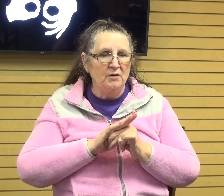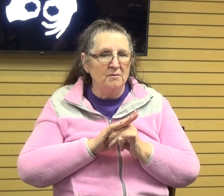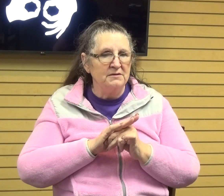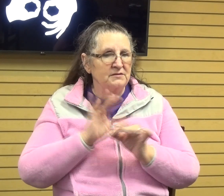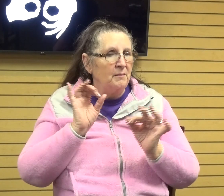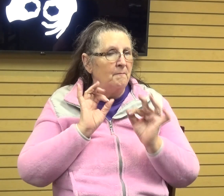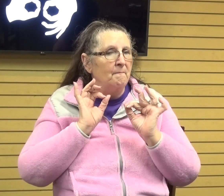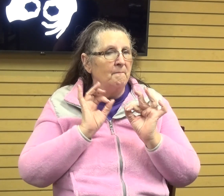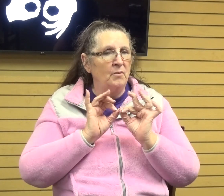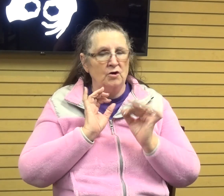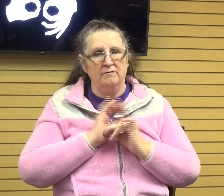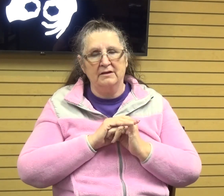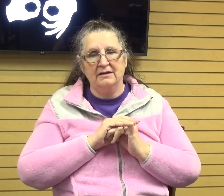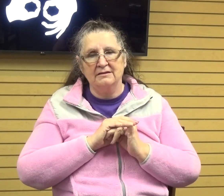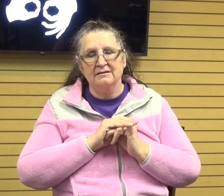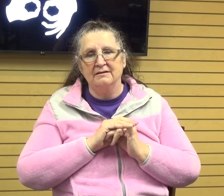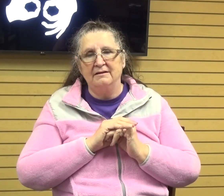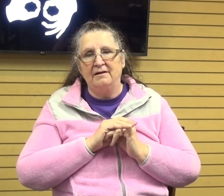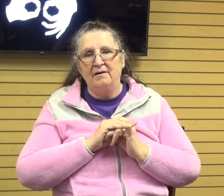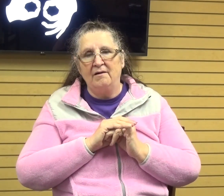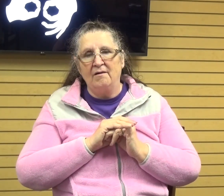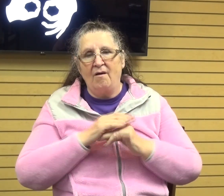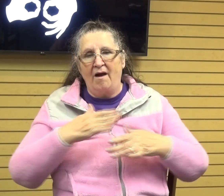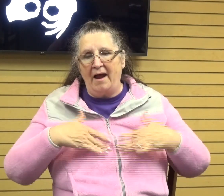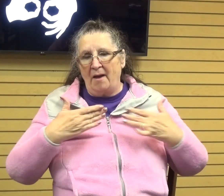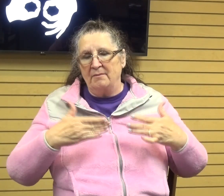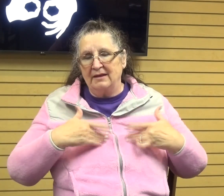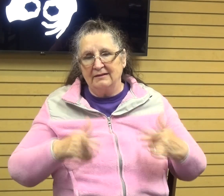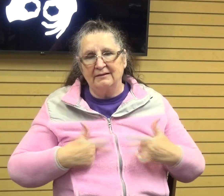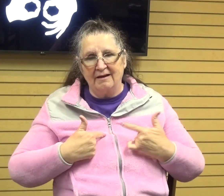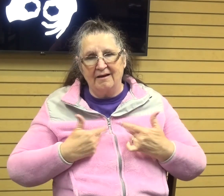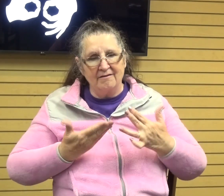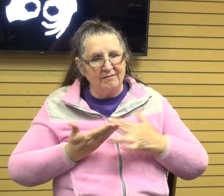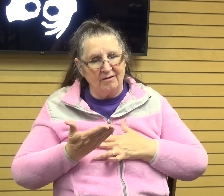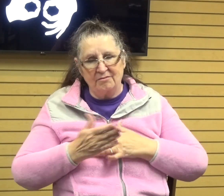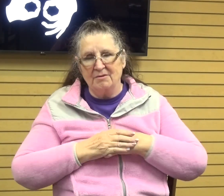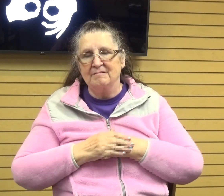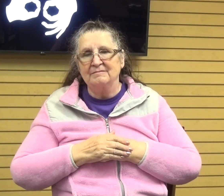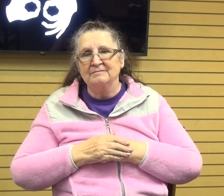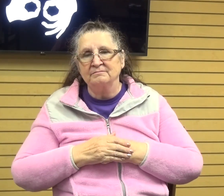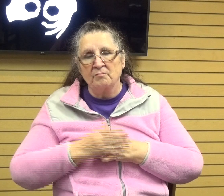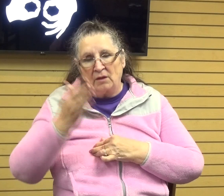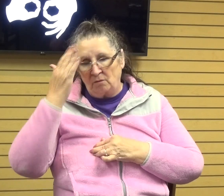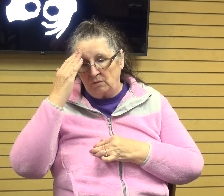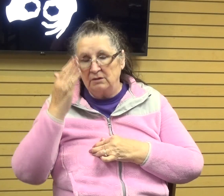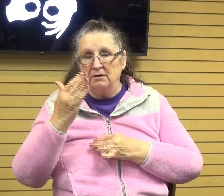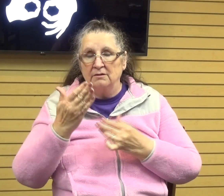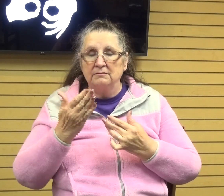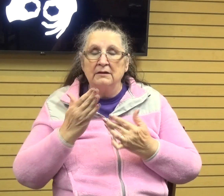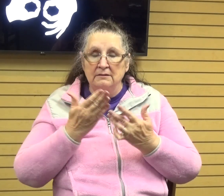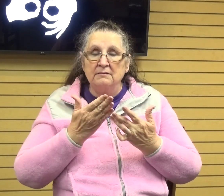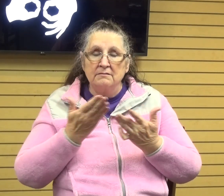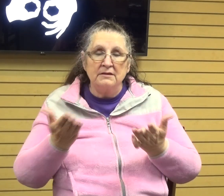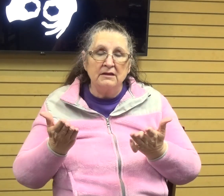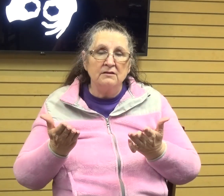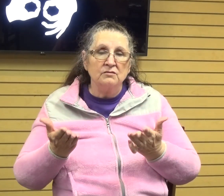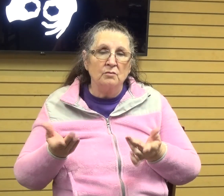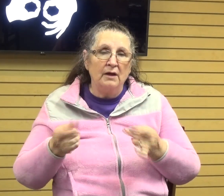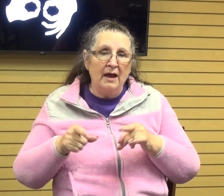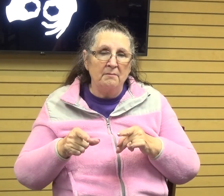um, happy life all the way through. We know that things are going to come our way. And this is just another promise